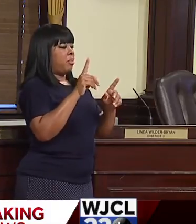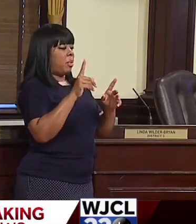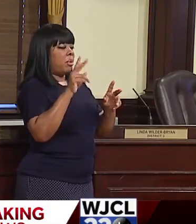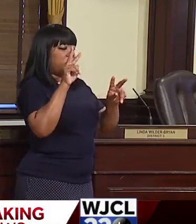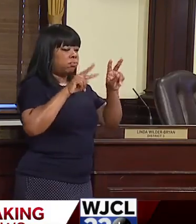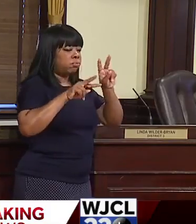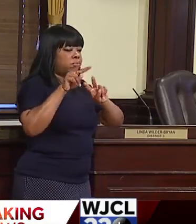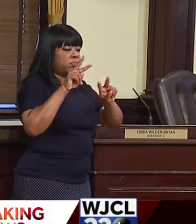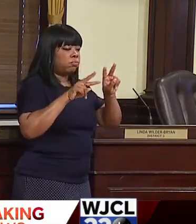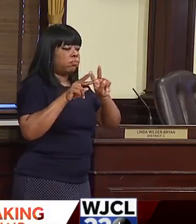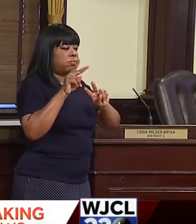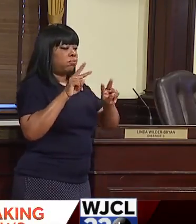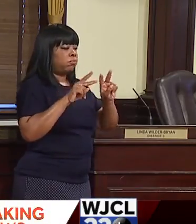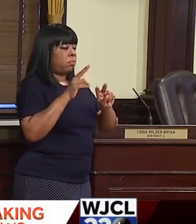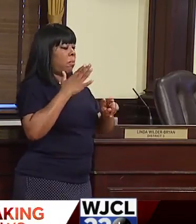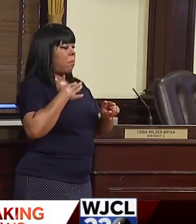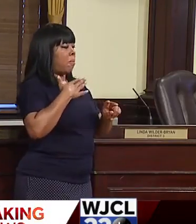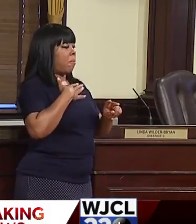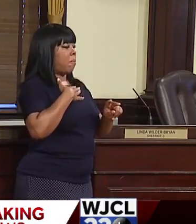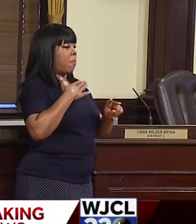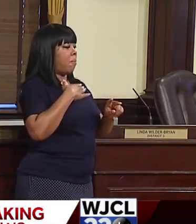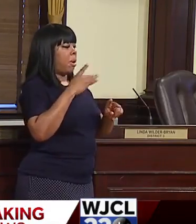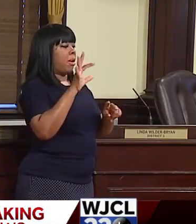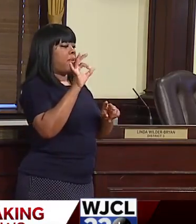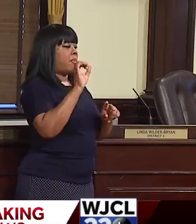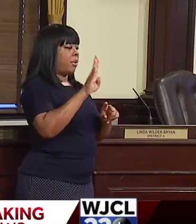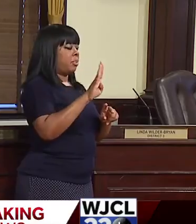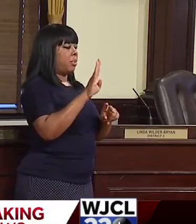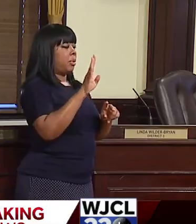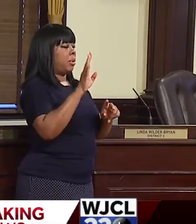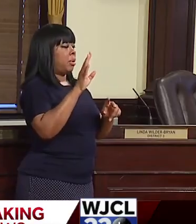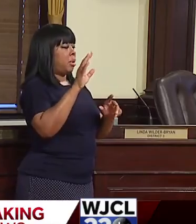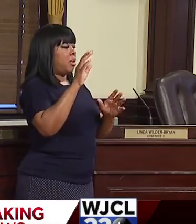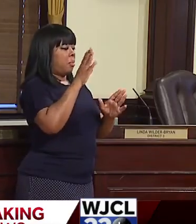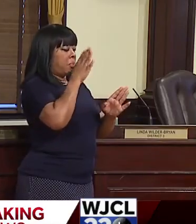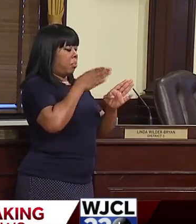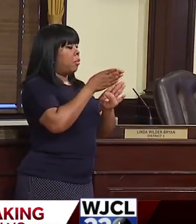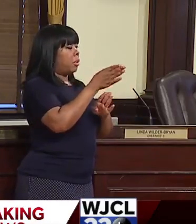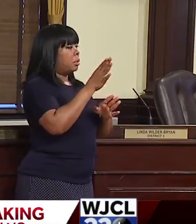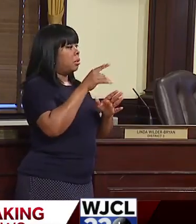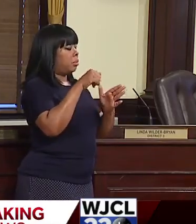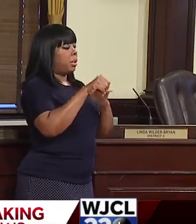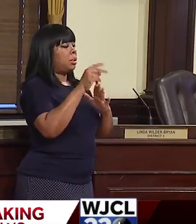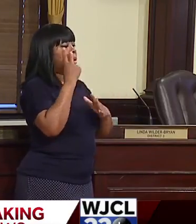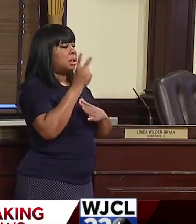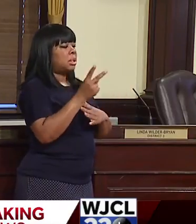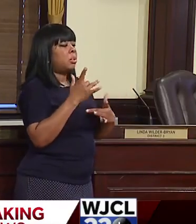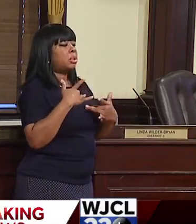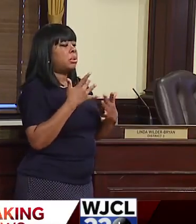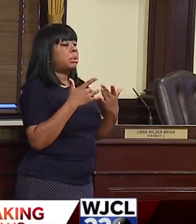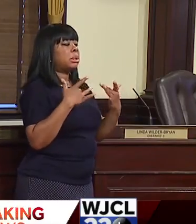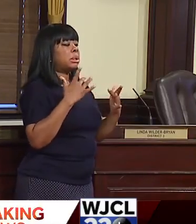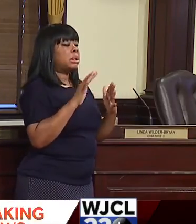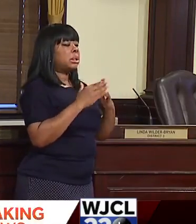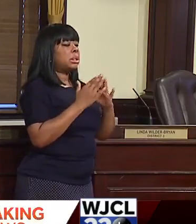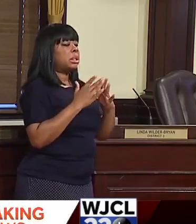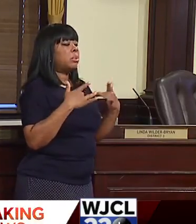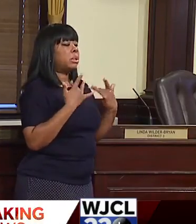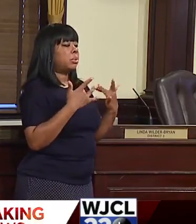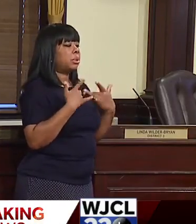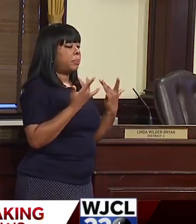tune into my social media professional page, um, to see what the city is up to.